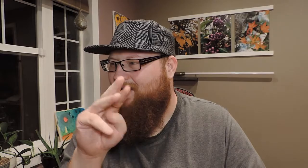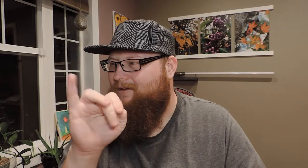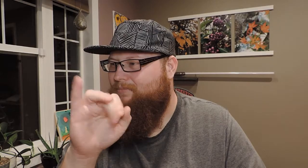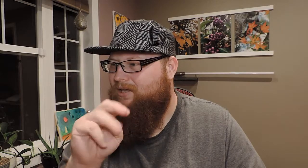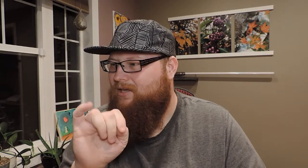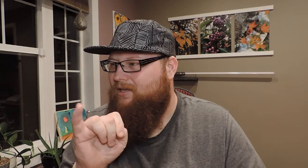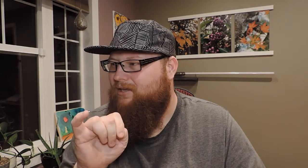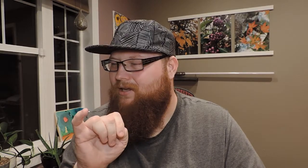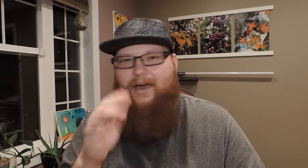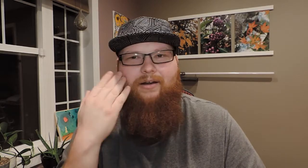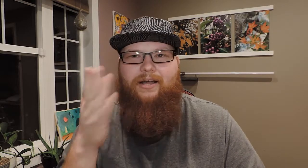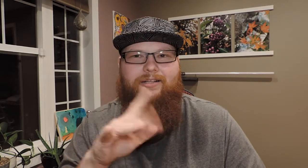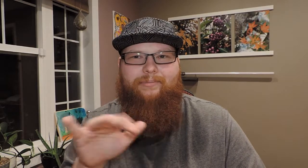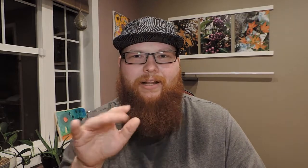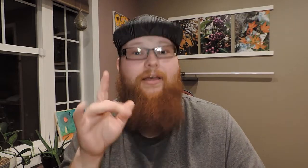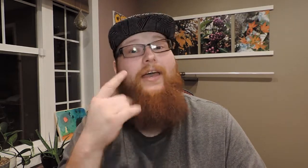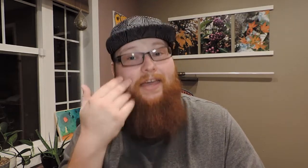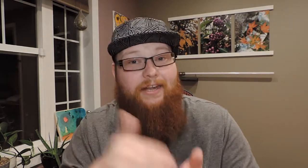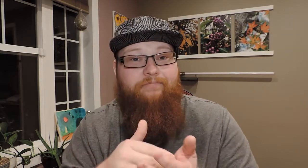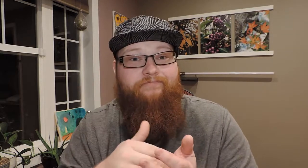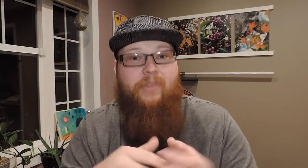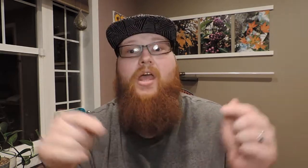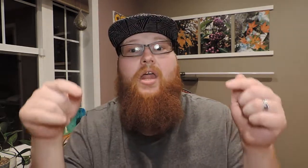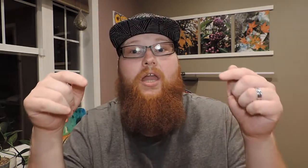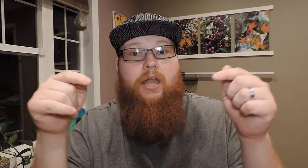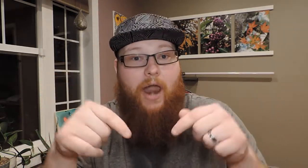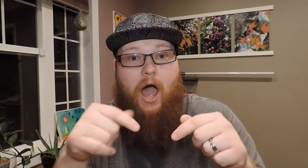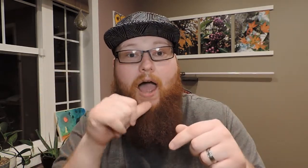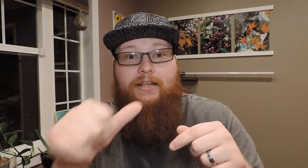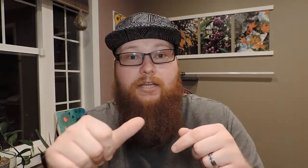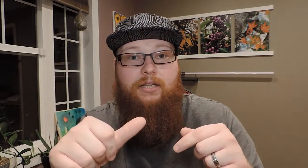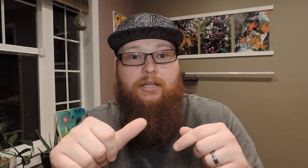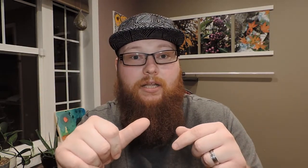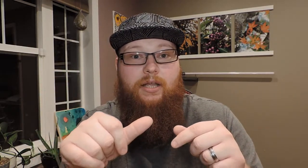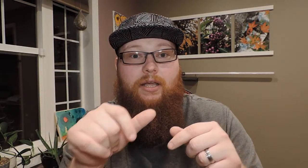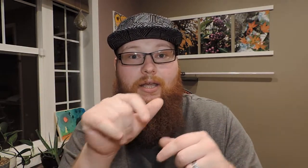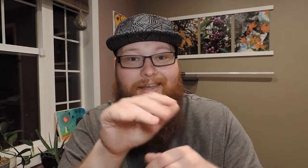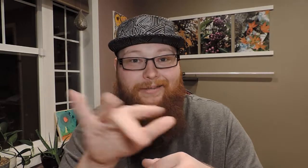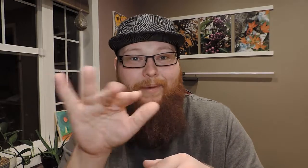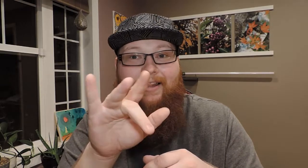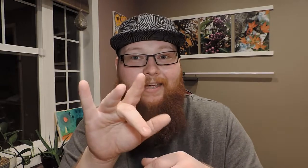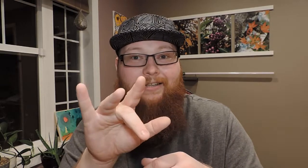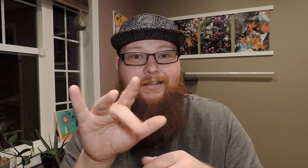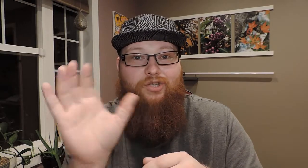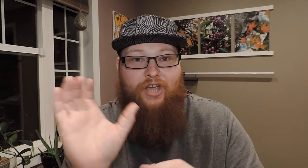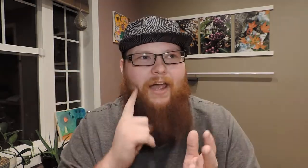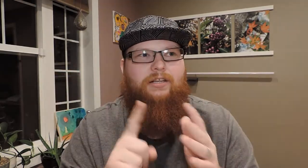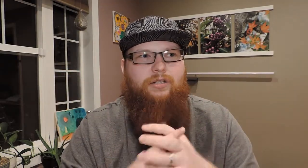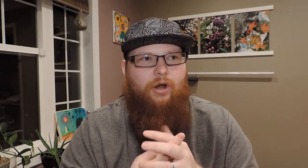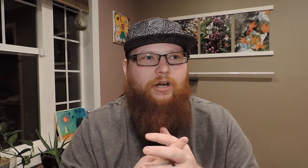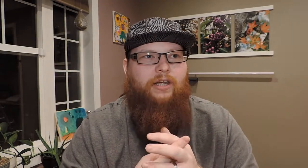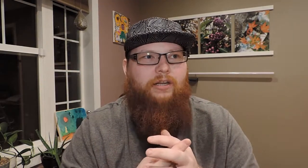Academy, I don't know how to spell it. Again, not a spelling. Well, I started,